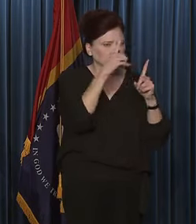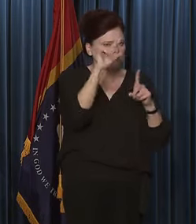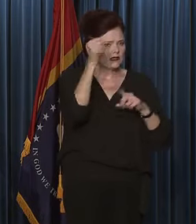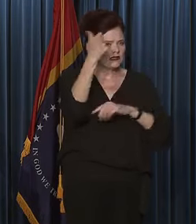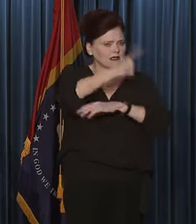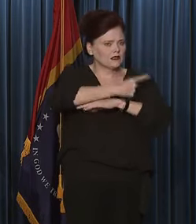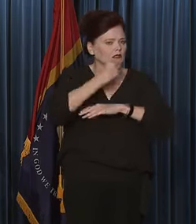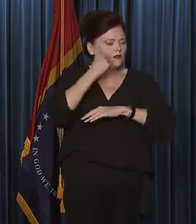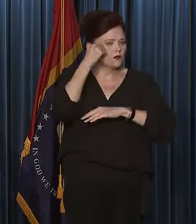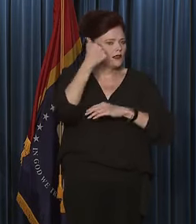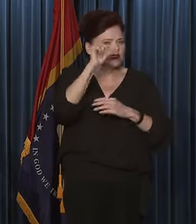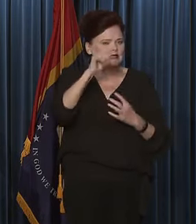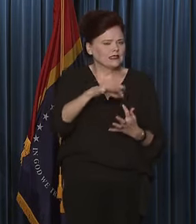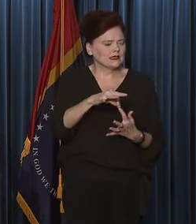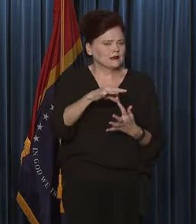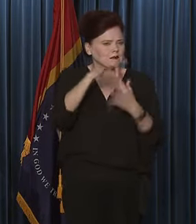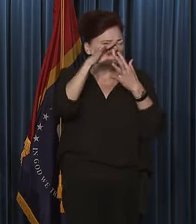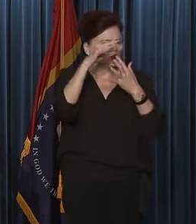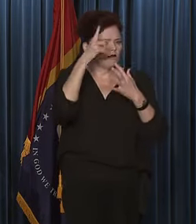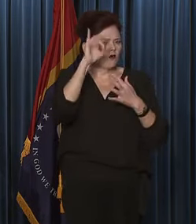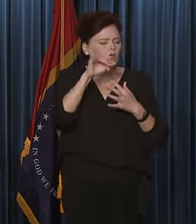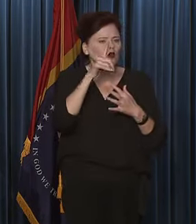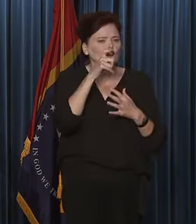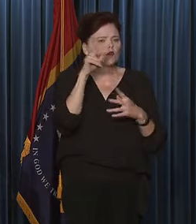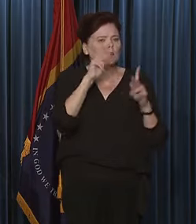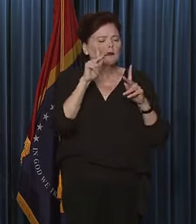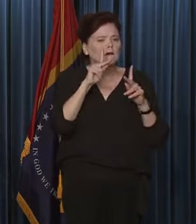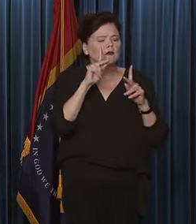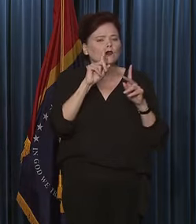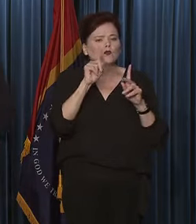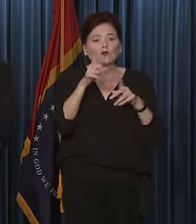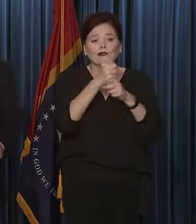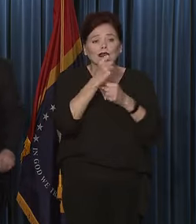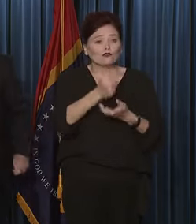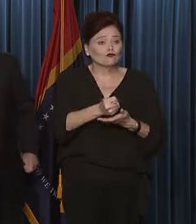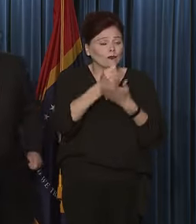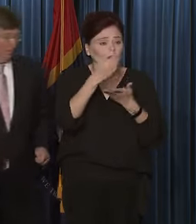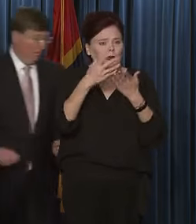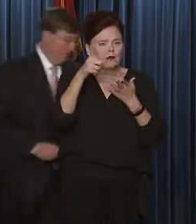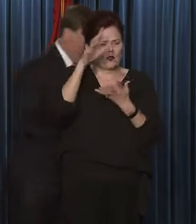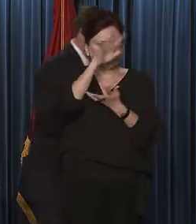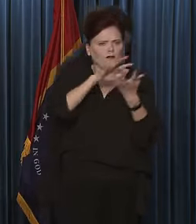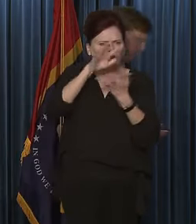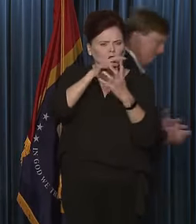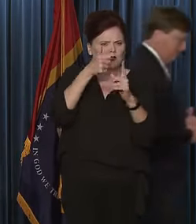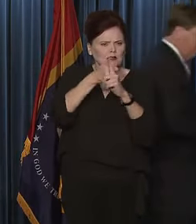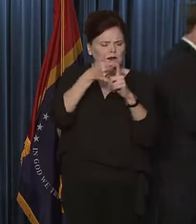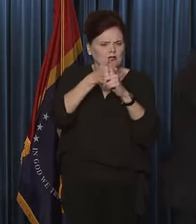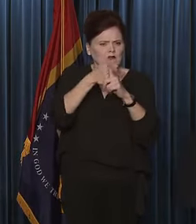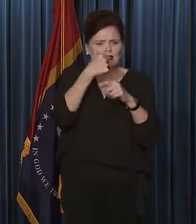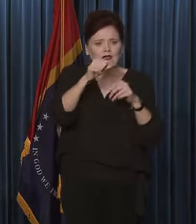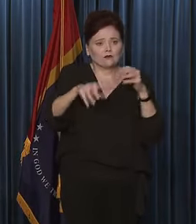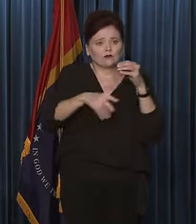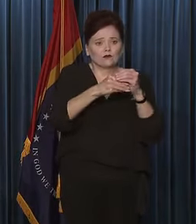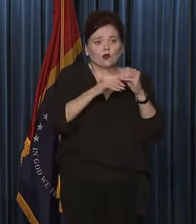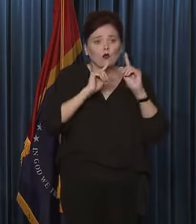Are there any exceptions to that when seeking treatment for those who might be confused? Or are there any additional exceptions to that order as well?